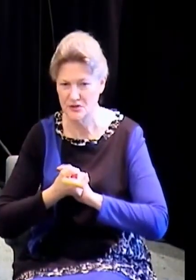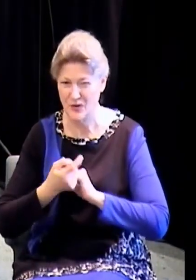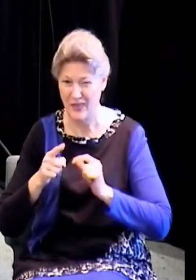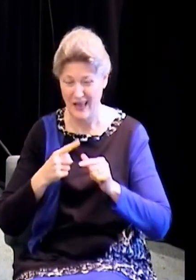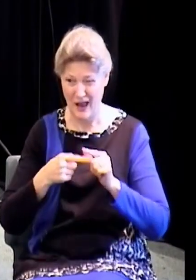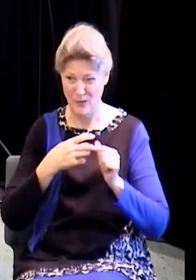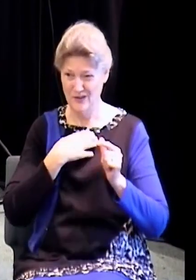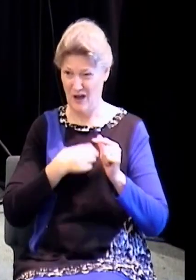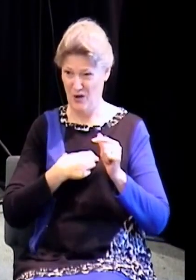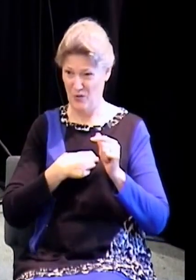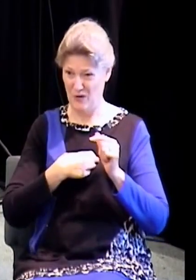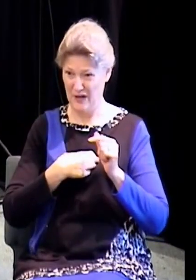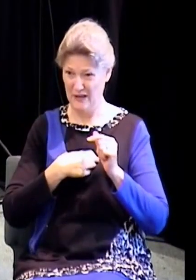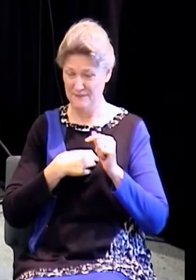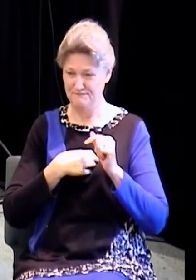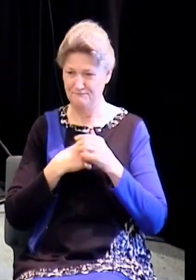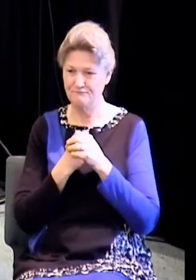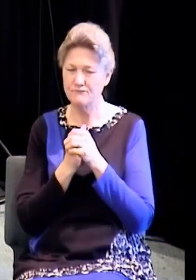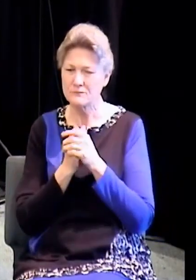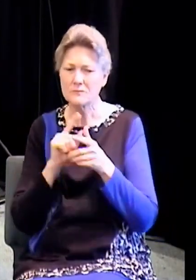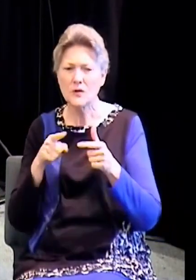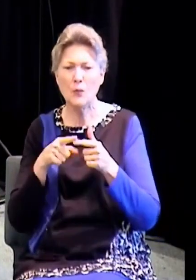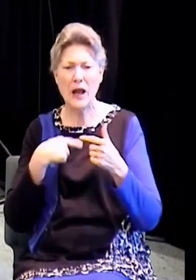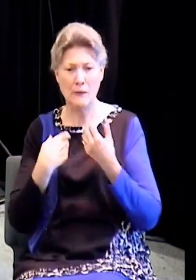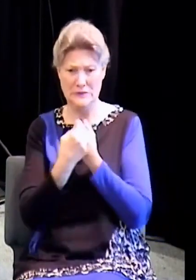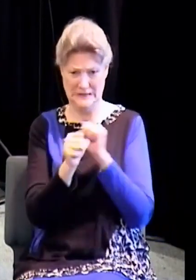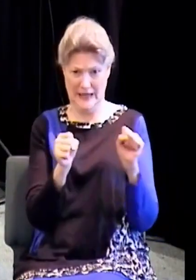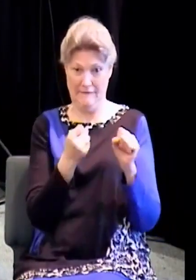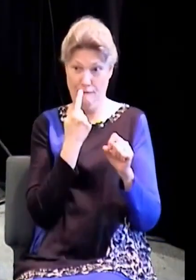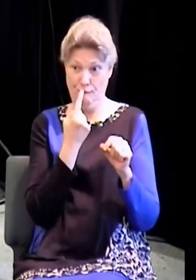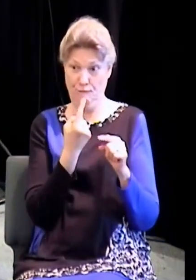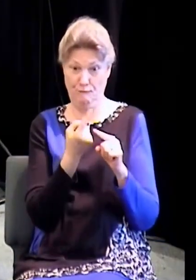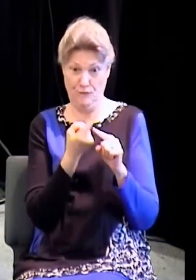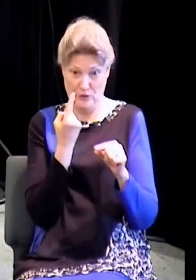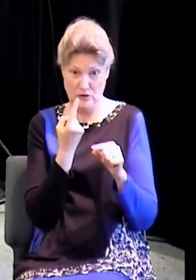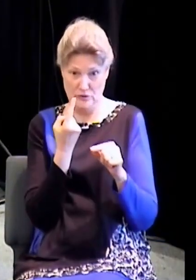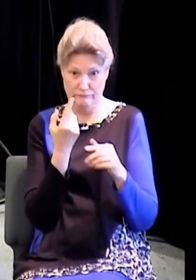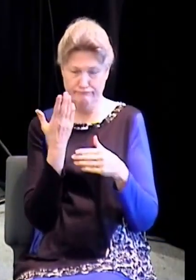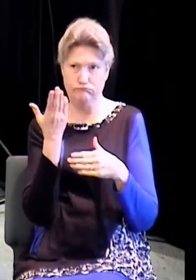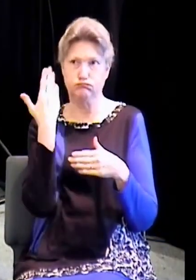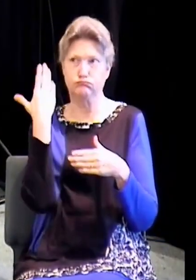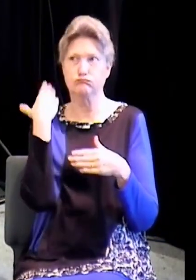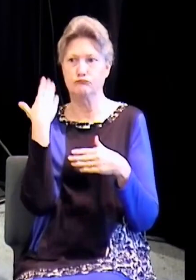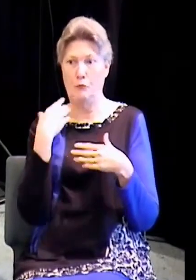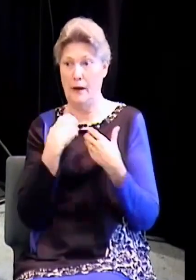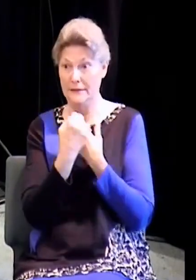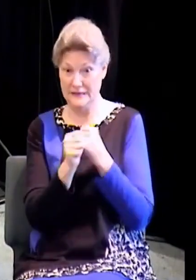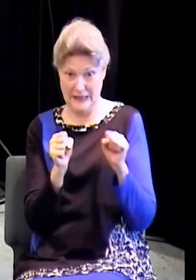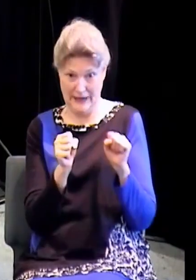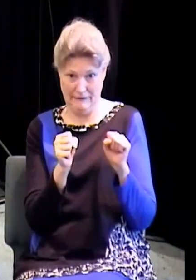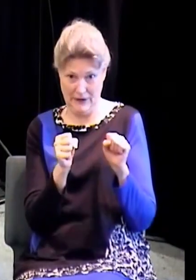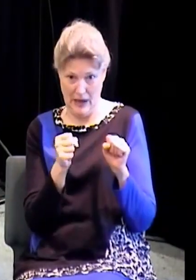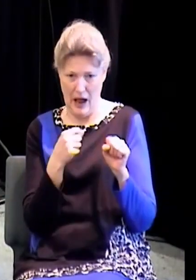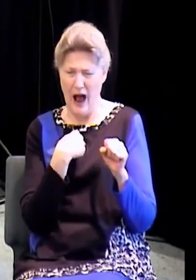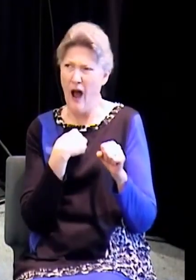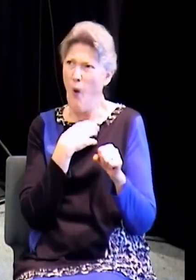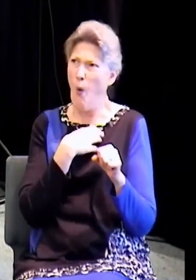when I came into the kingdom of God and I was born again. I no longer had a hunger for those things out there. My desire changed. My